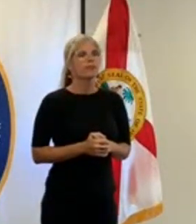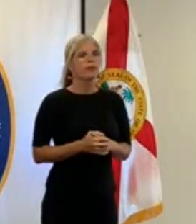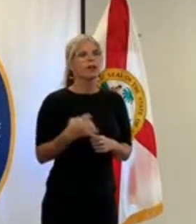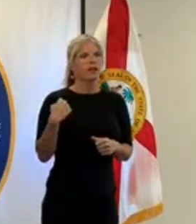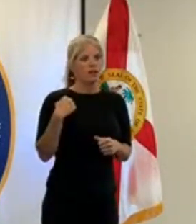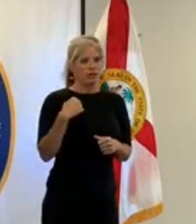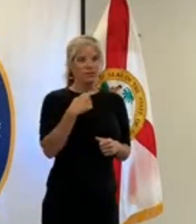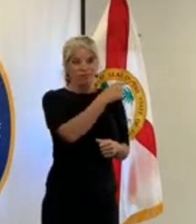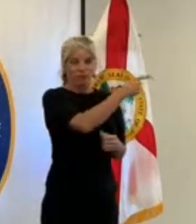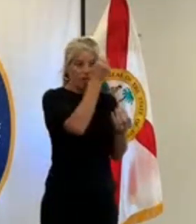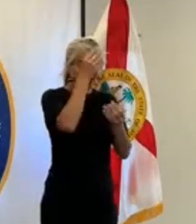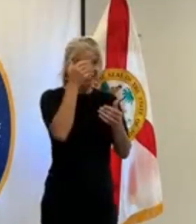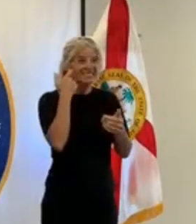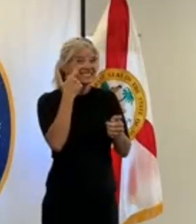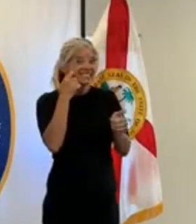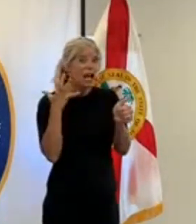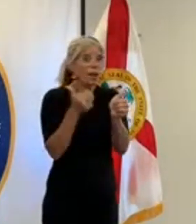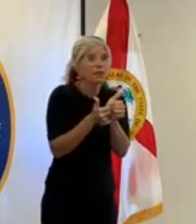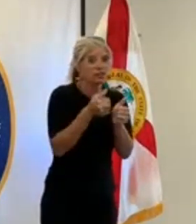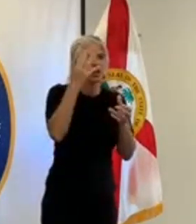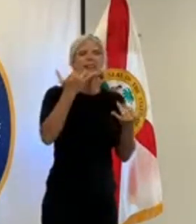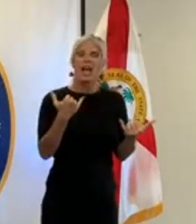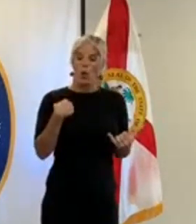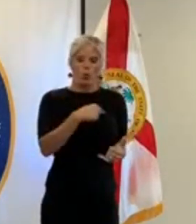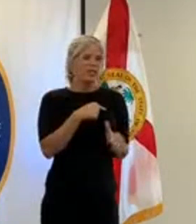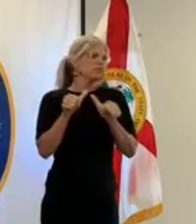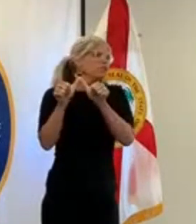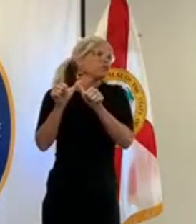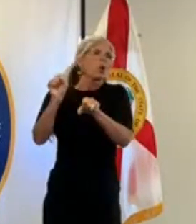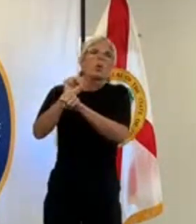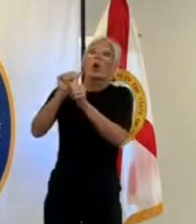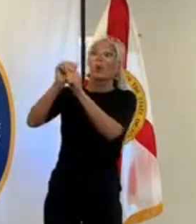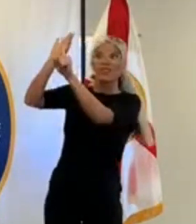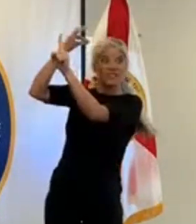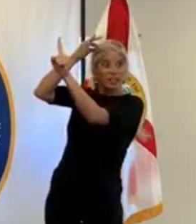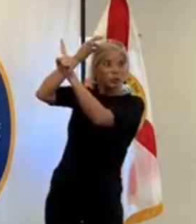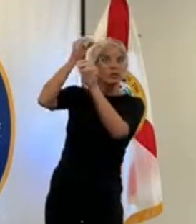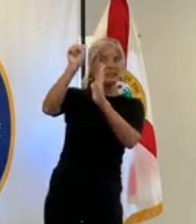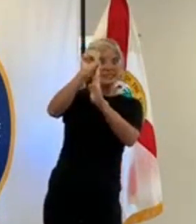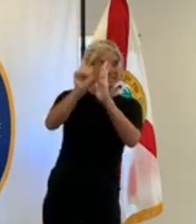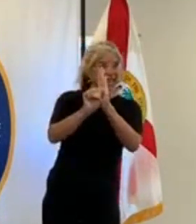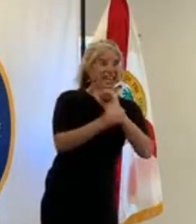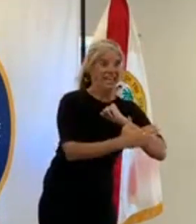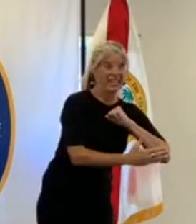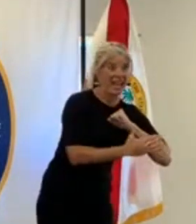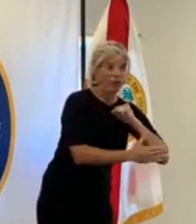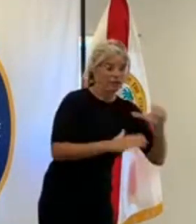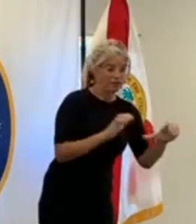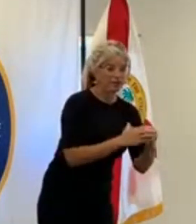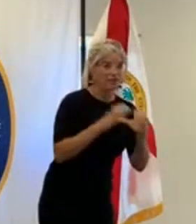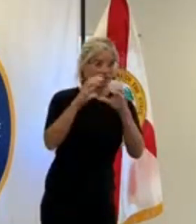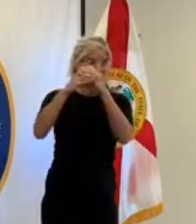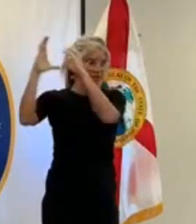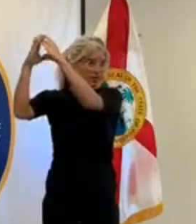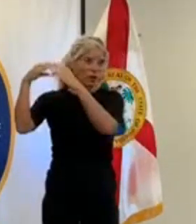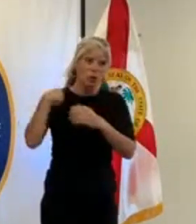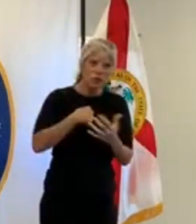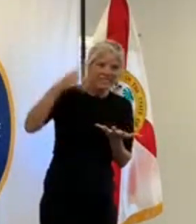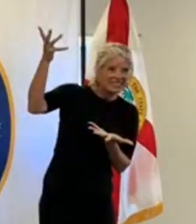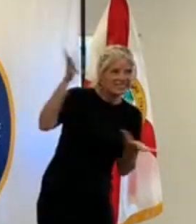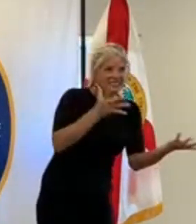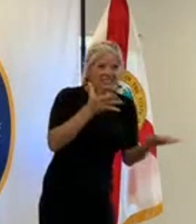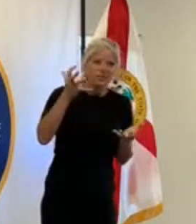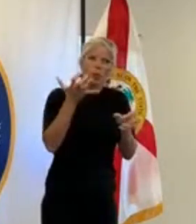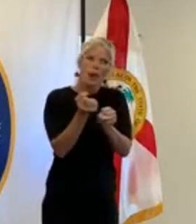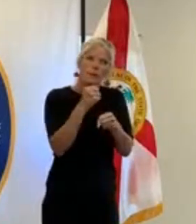with federal uh state and local leadership in our response to this covid19 pandemic i also want to uh take